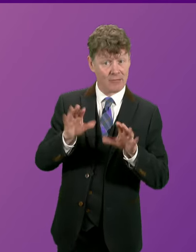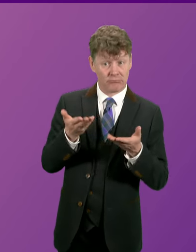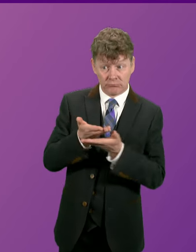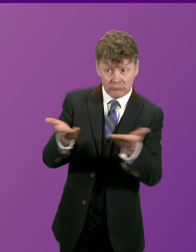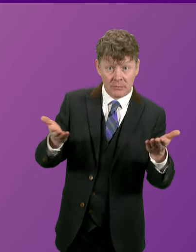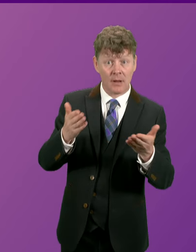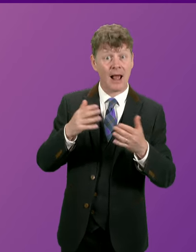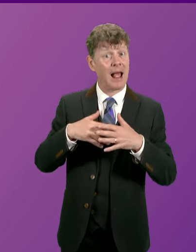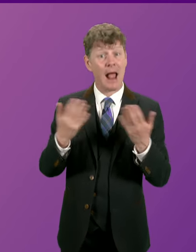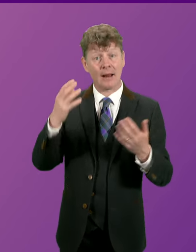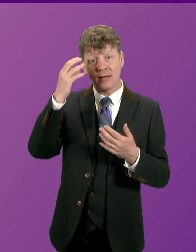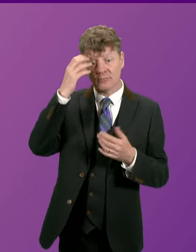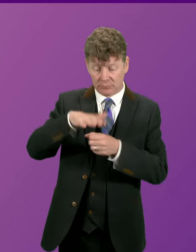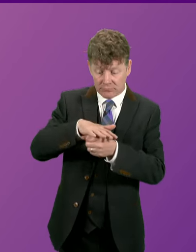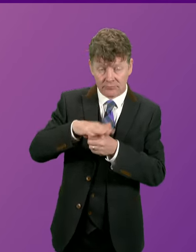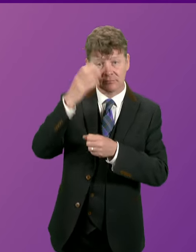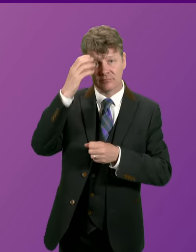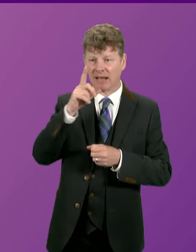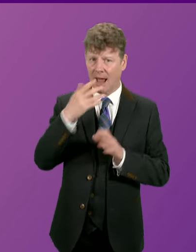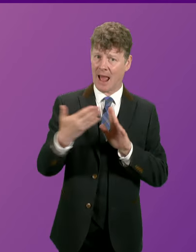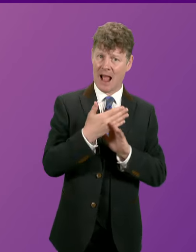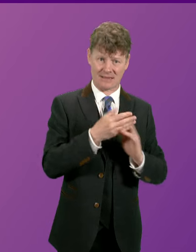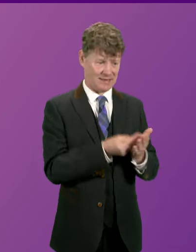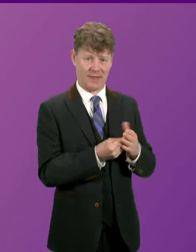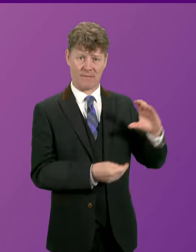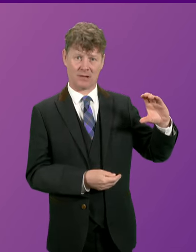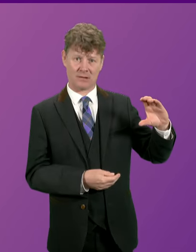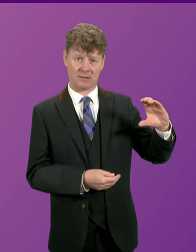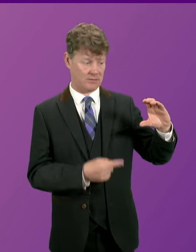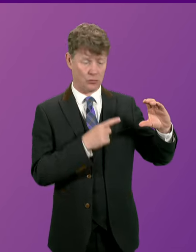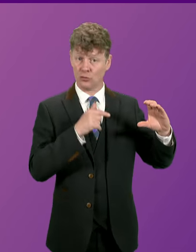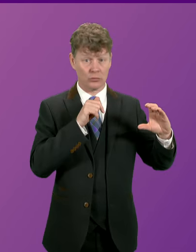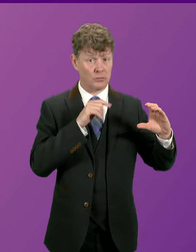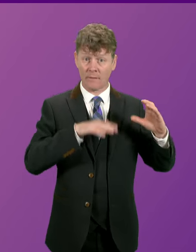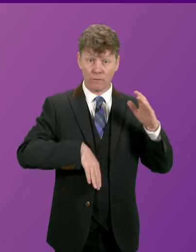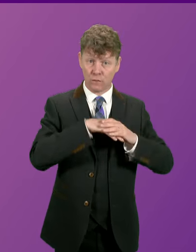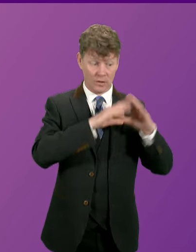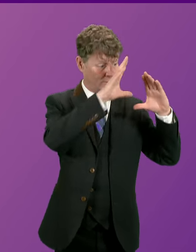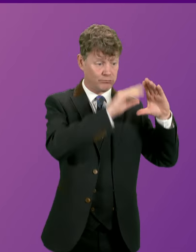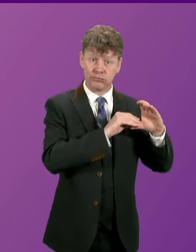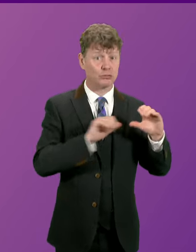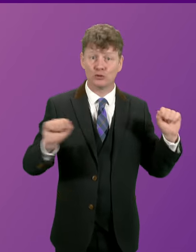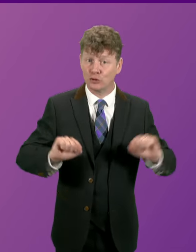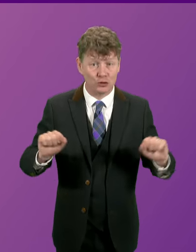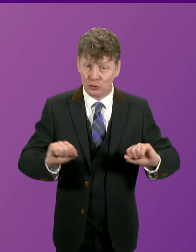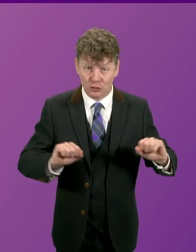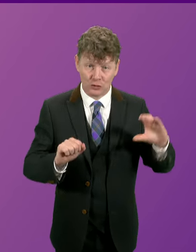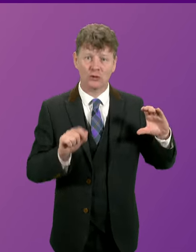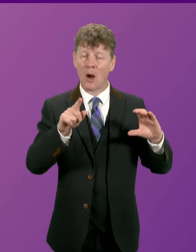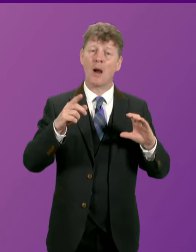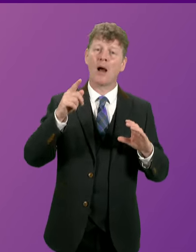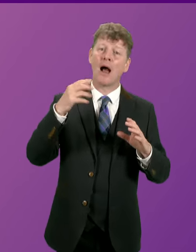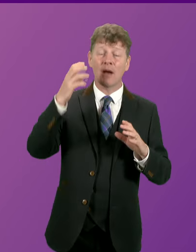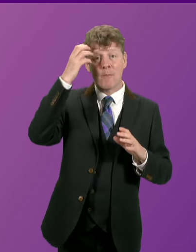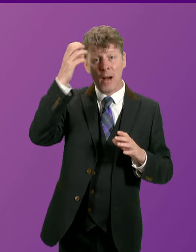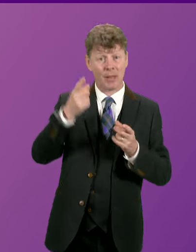proposals to access the fund. The fund has not been fully utilised, so I would encourage public authorities from